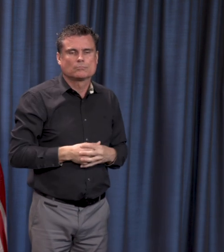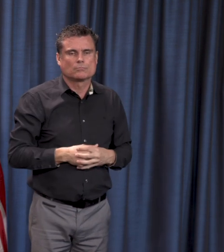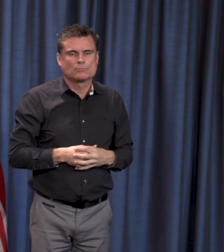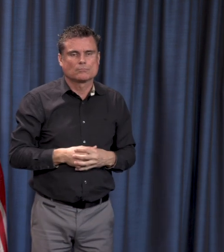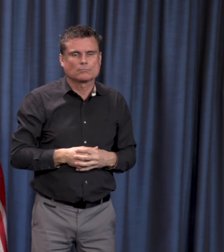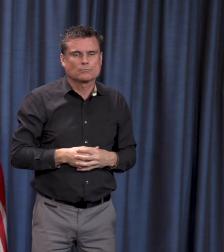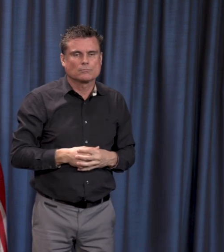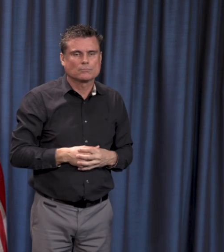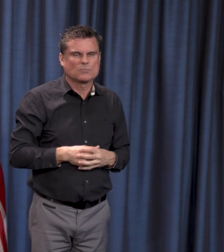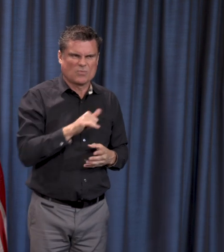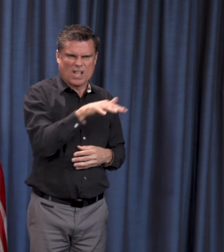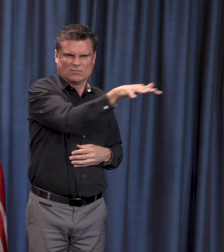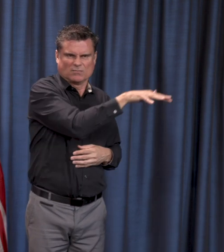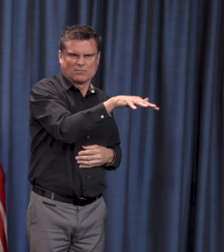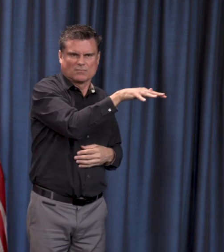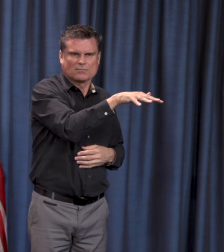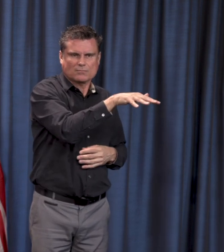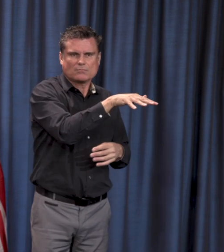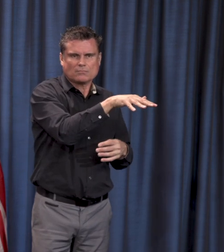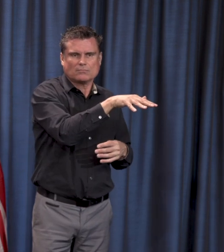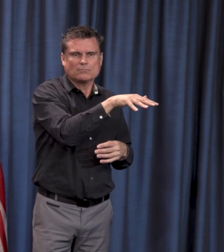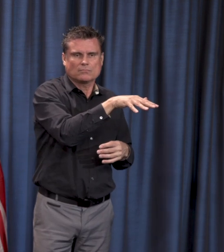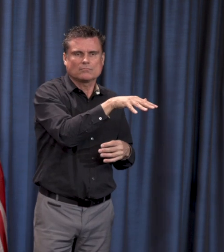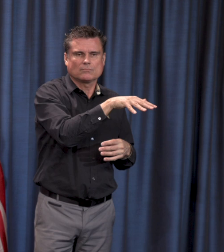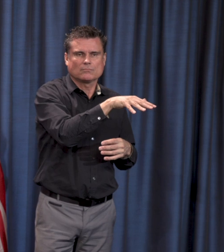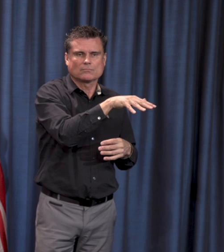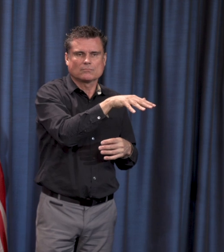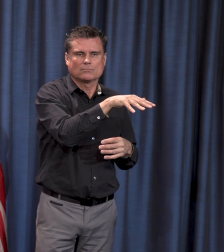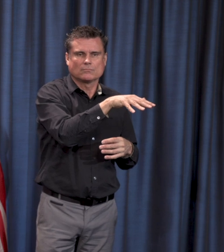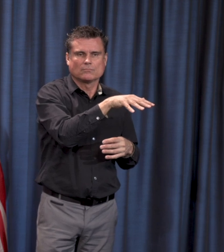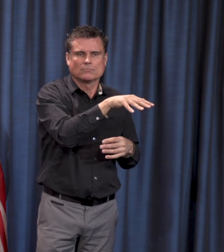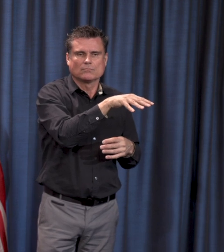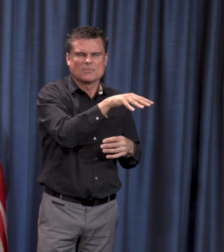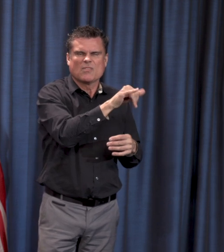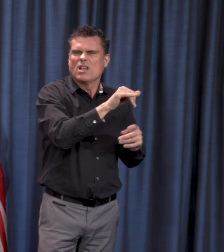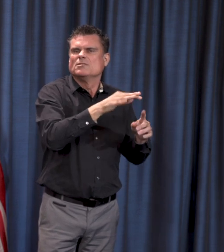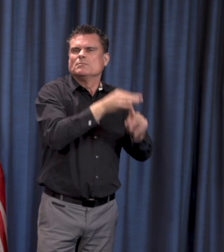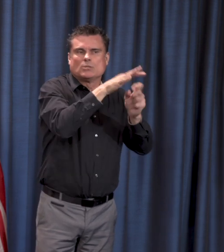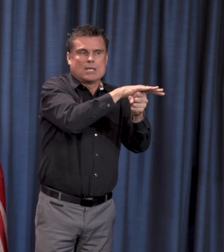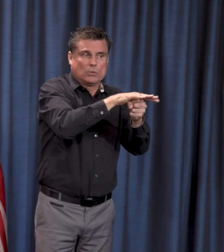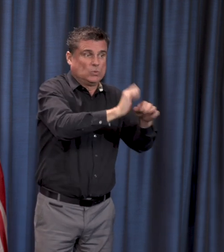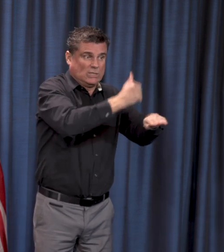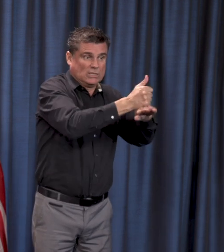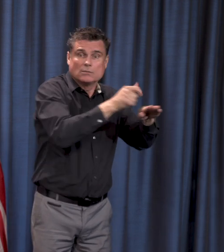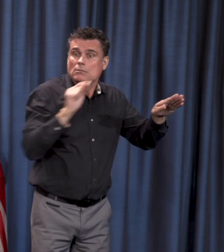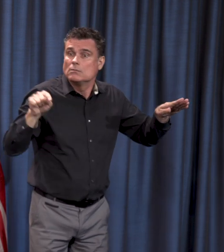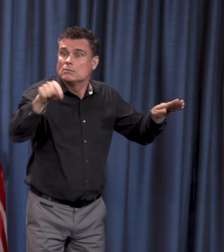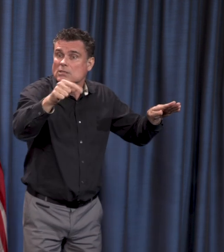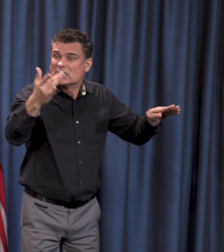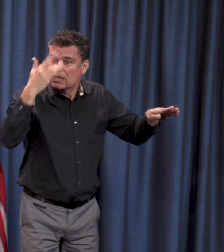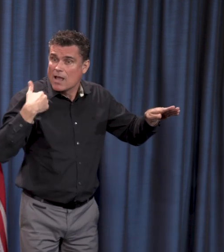more space in Vancouver, in Southern Vancouver Island, in acute care, so that it's available to everybody.